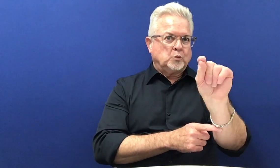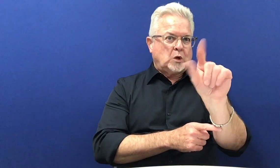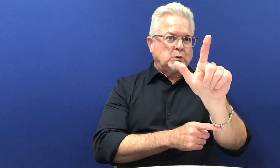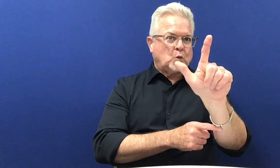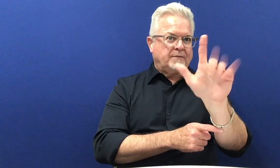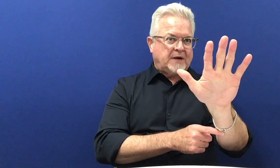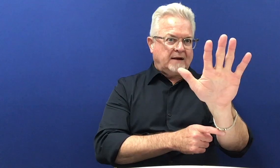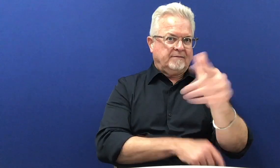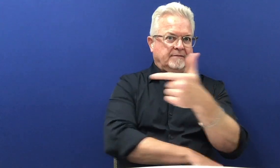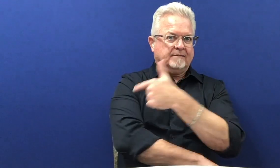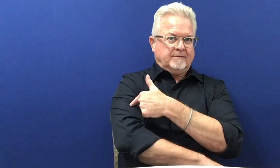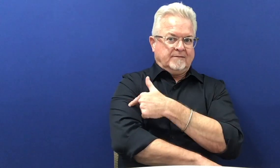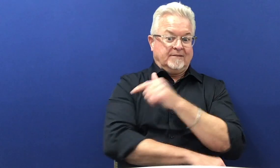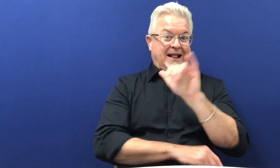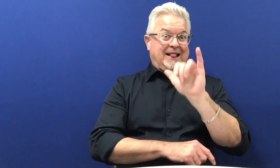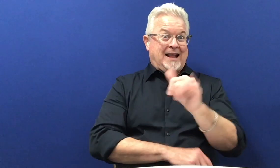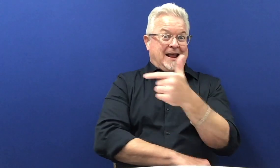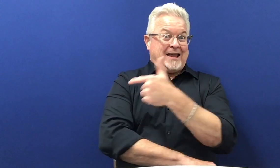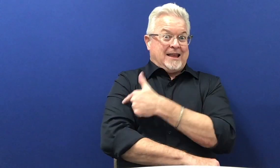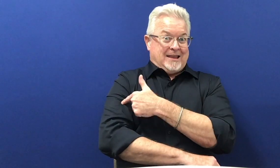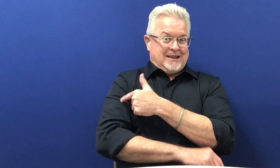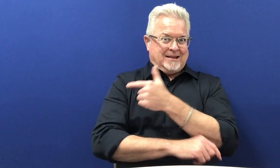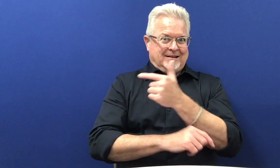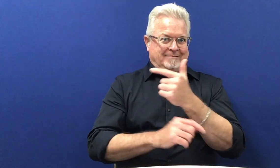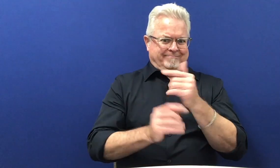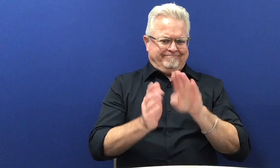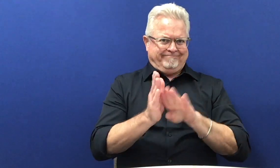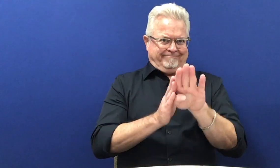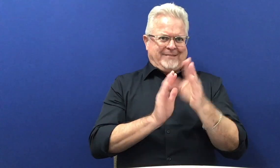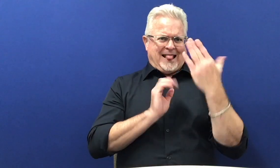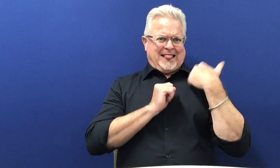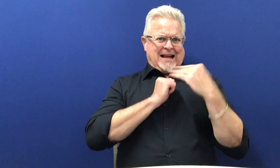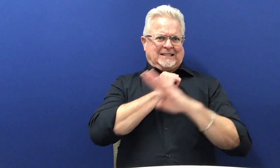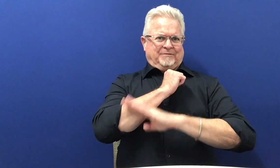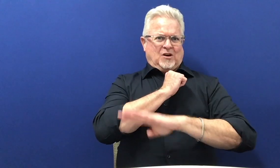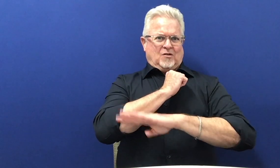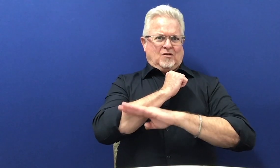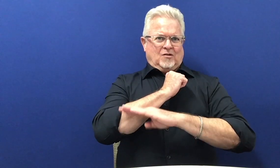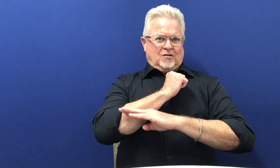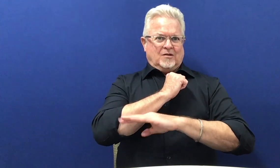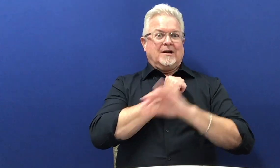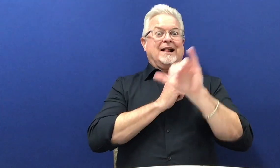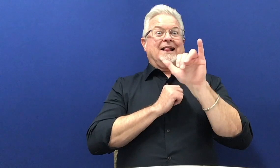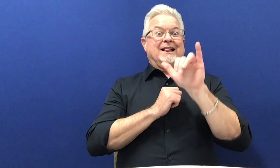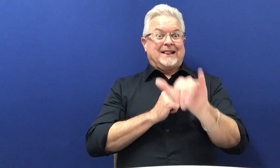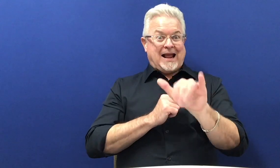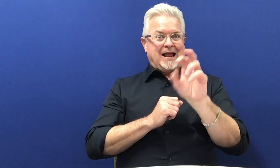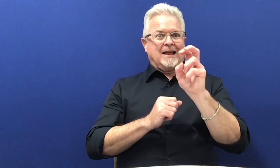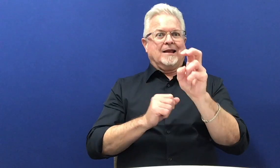COVID. COVID-24-25 vaccine is what is recommended. It was released in the fall